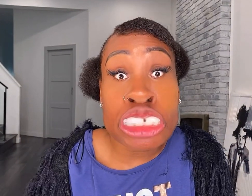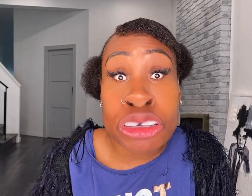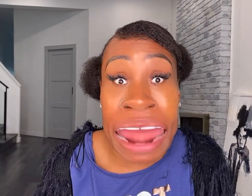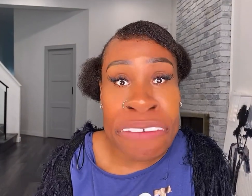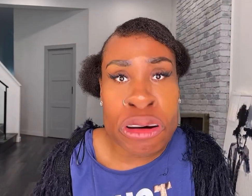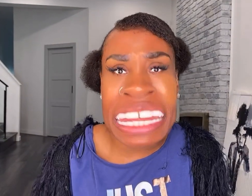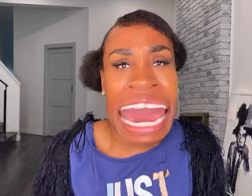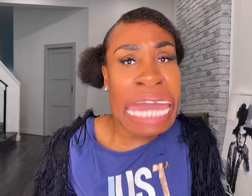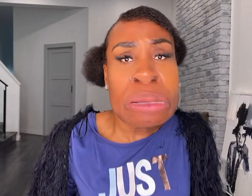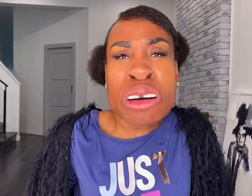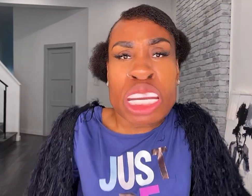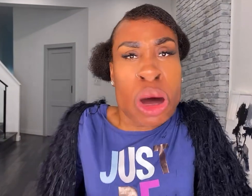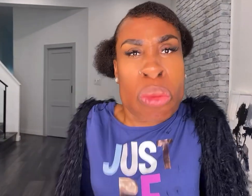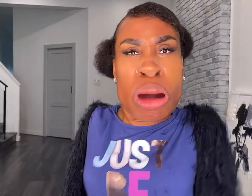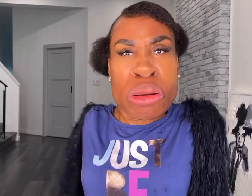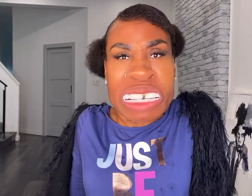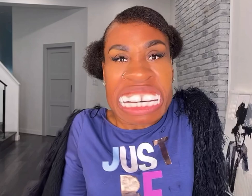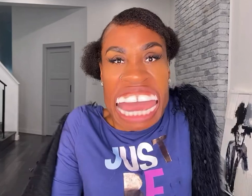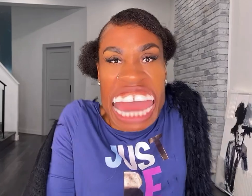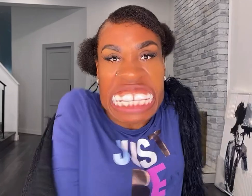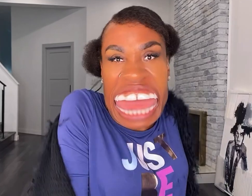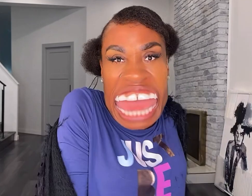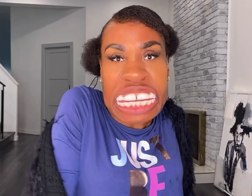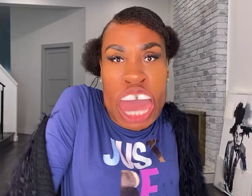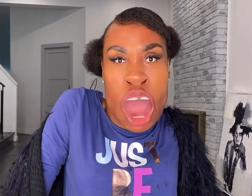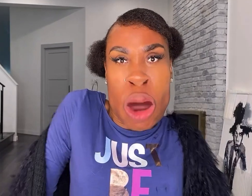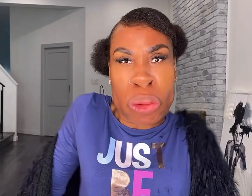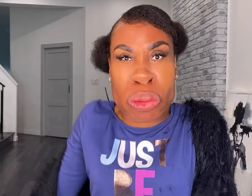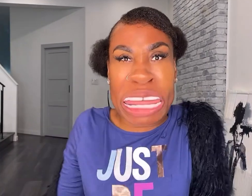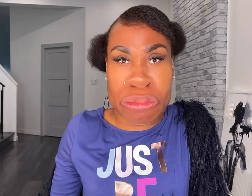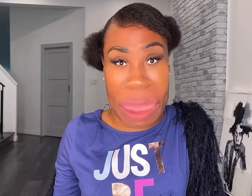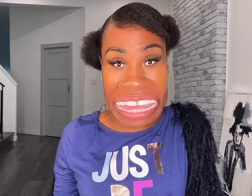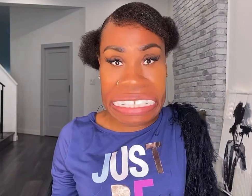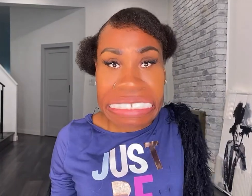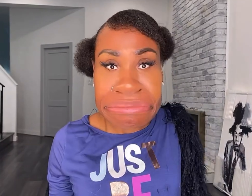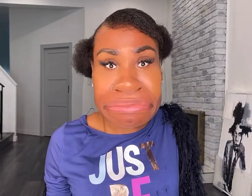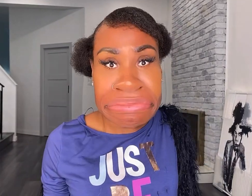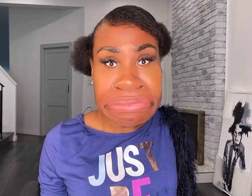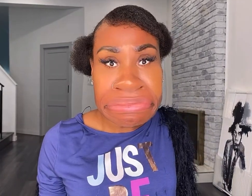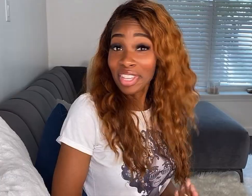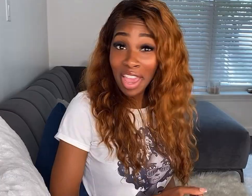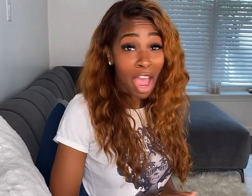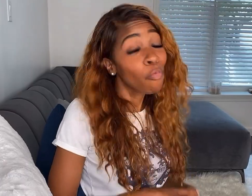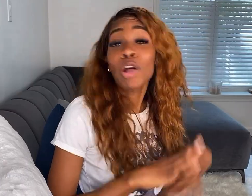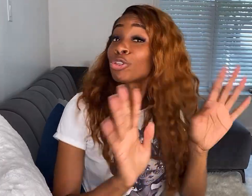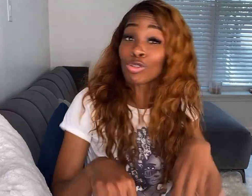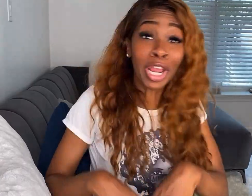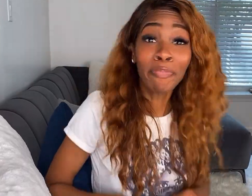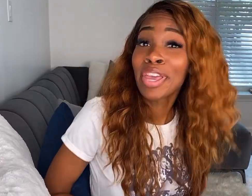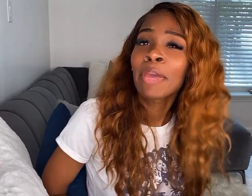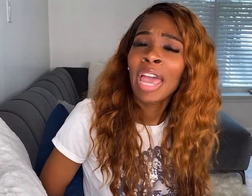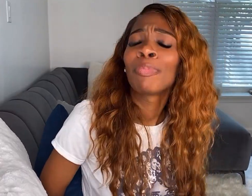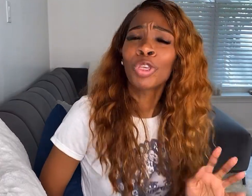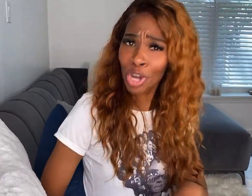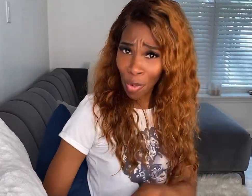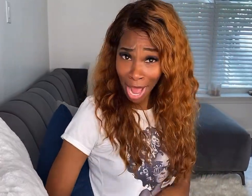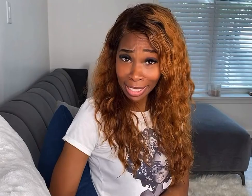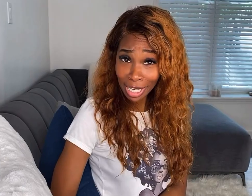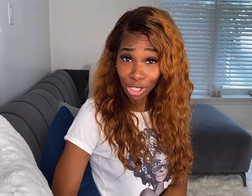to travel and I am going to work that one way. Yeah, well, dream big, baby. You know what I teach